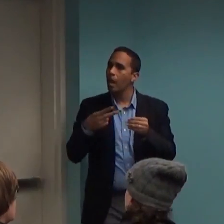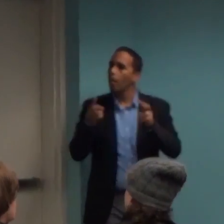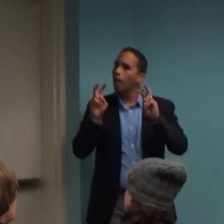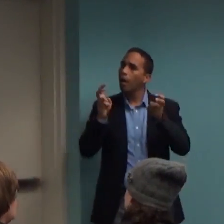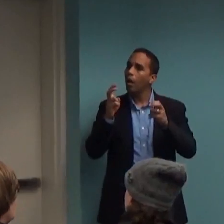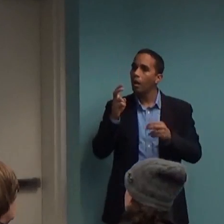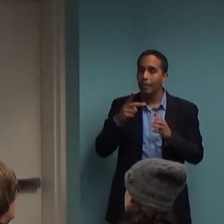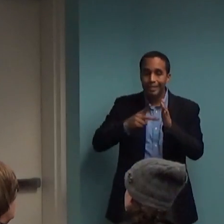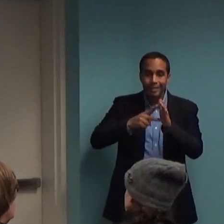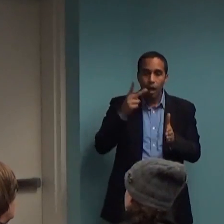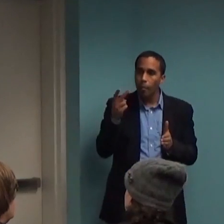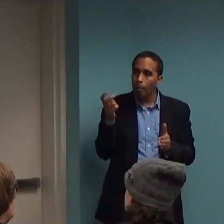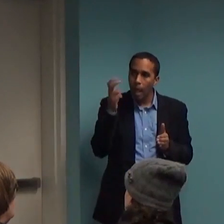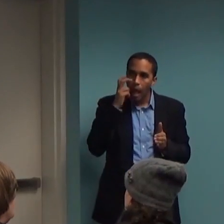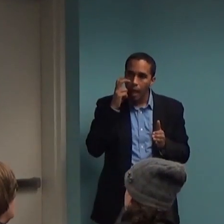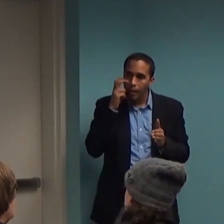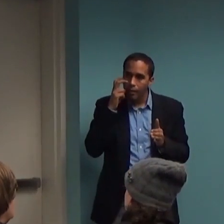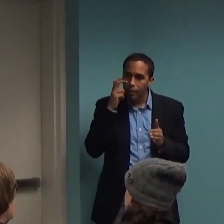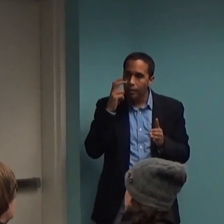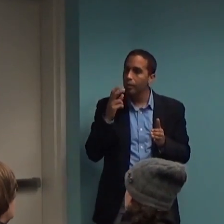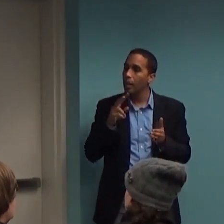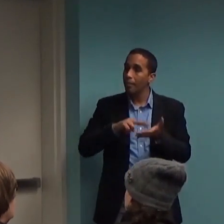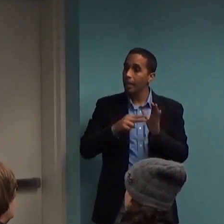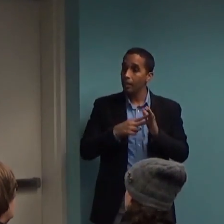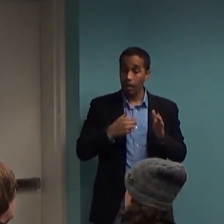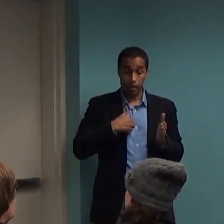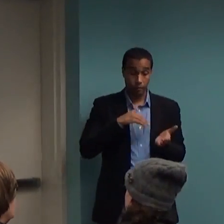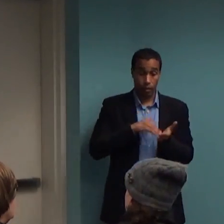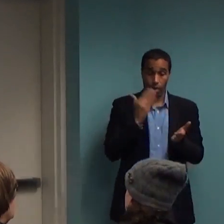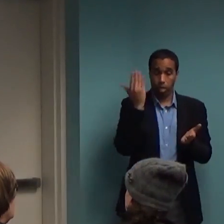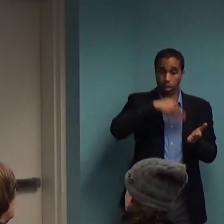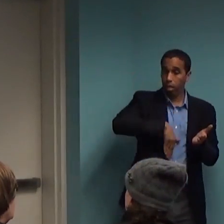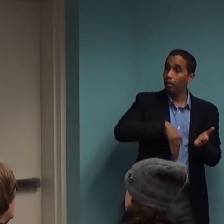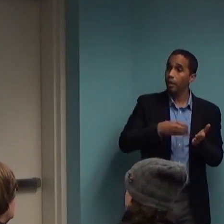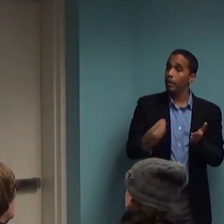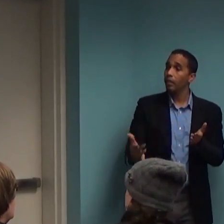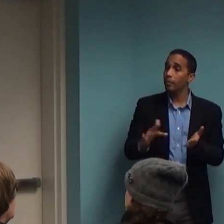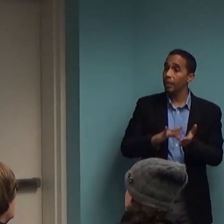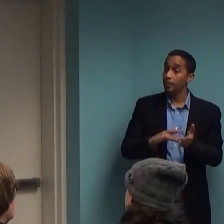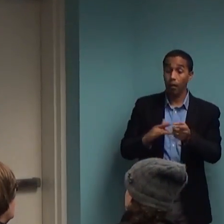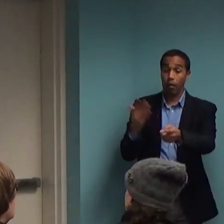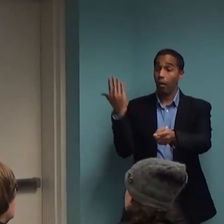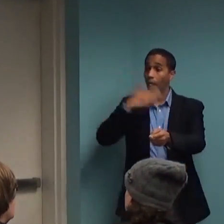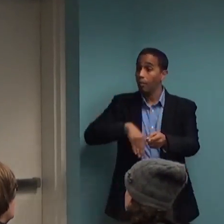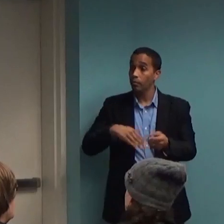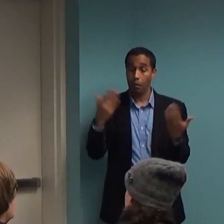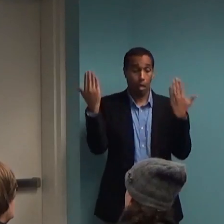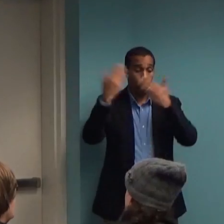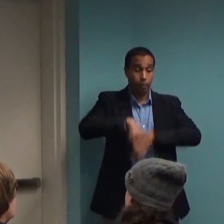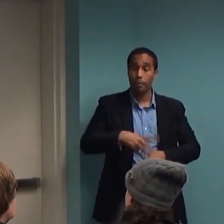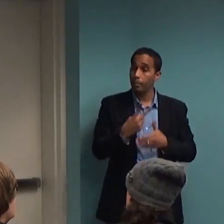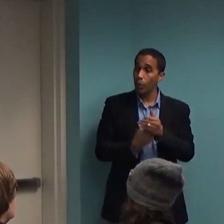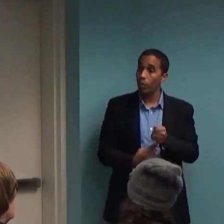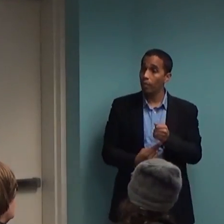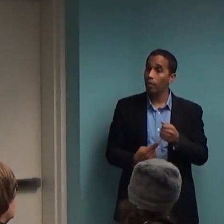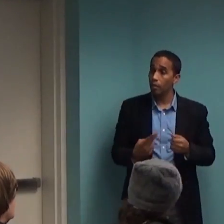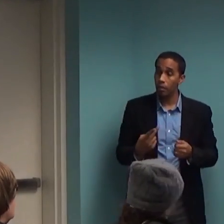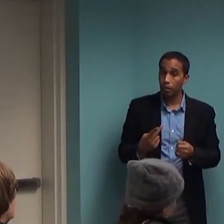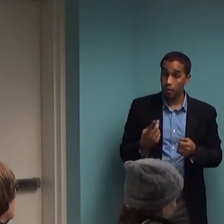successful? You know, I understand that they've done a lot better with checking for the degree that the blind work. So